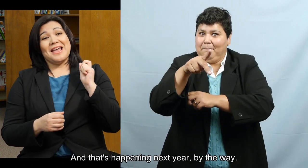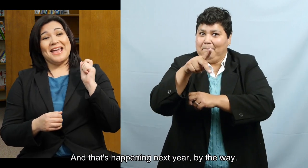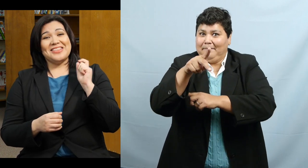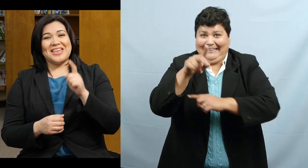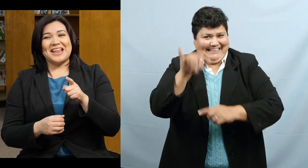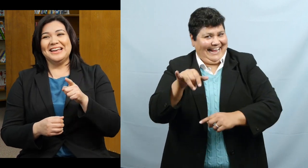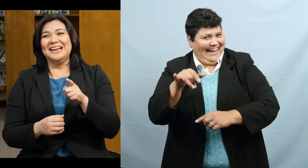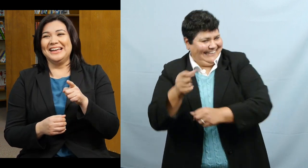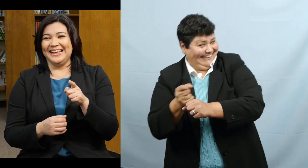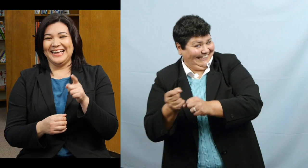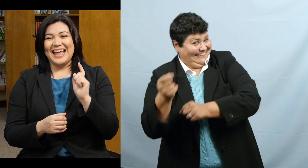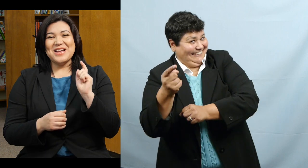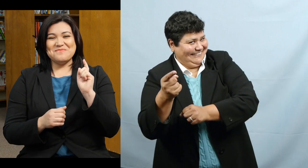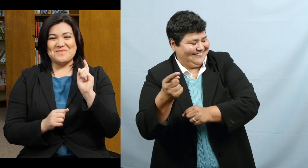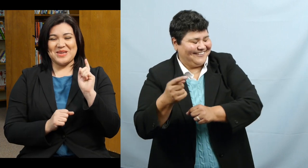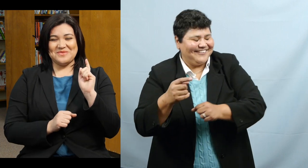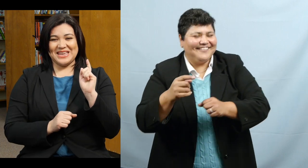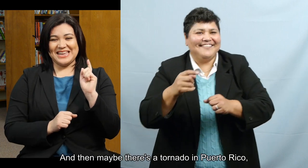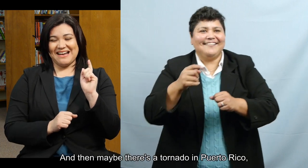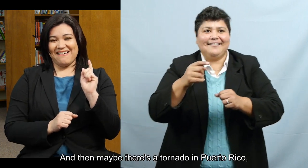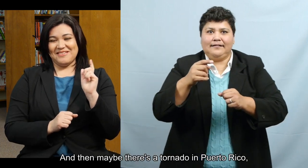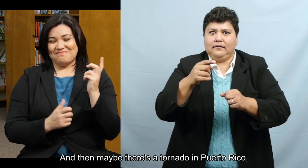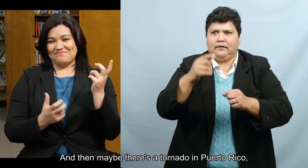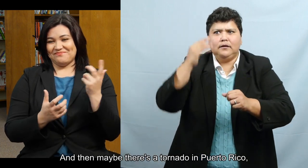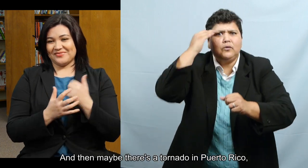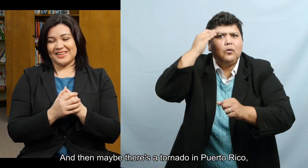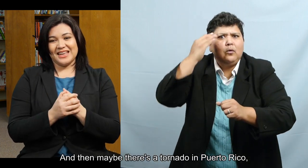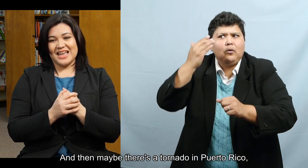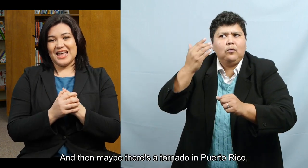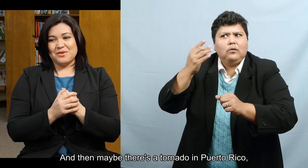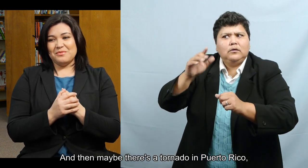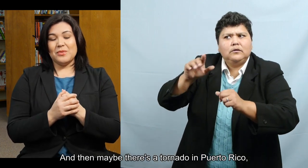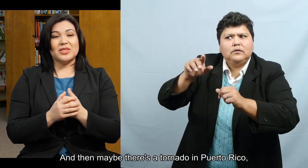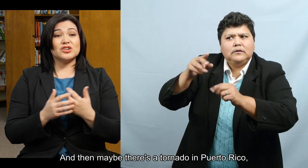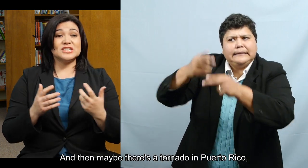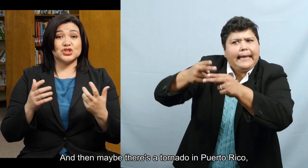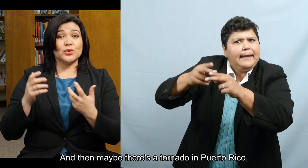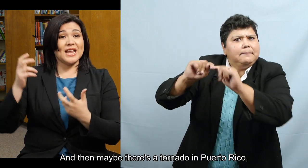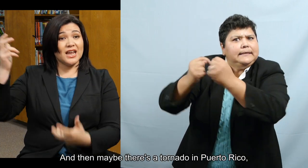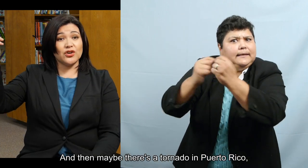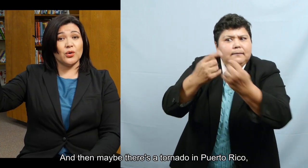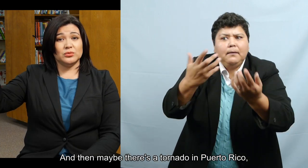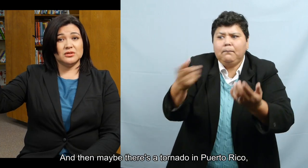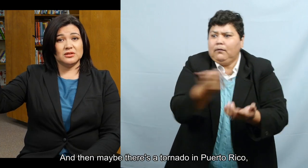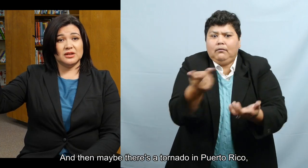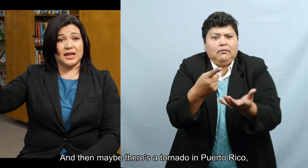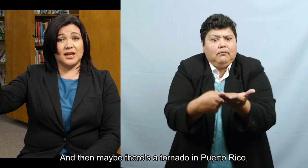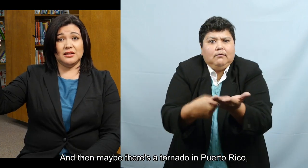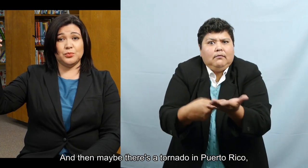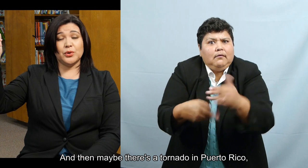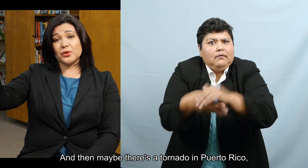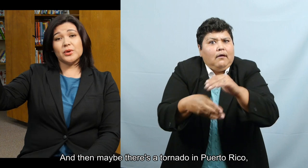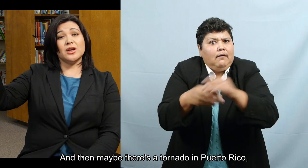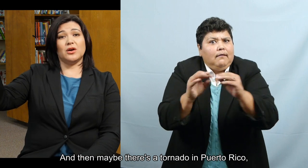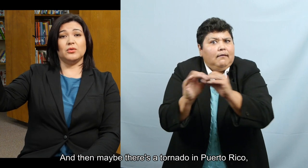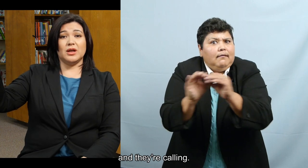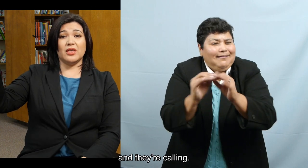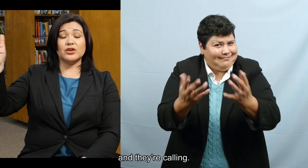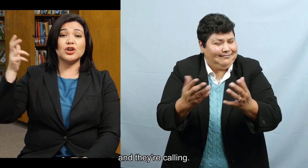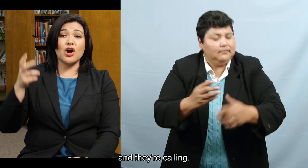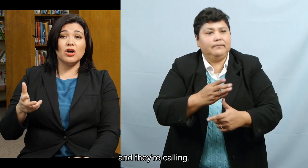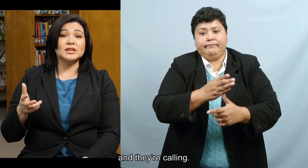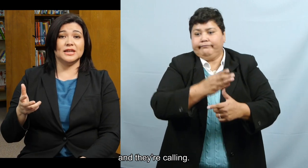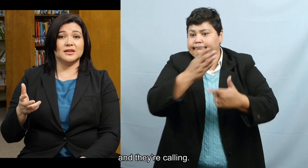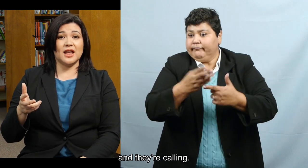by the way. And then maybe there's a tornado in Puerto Rico.